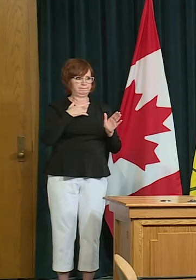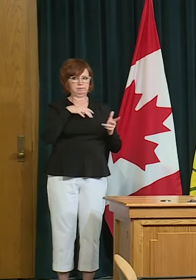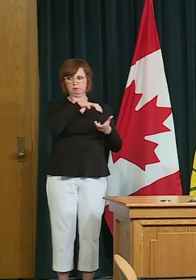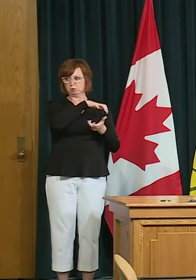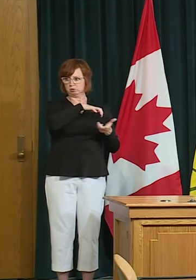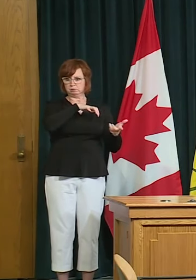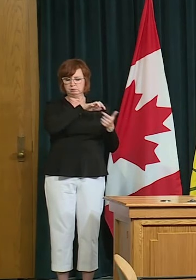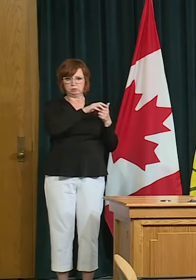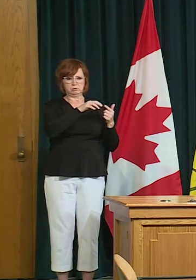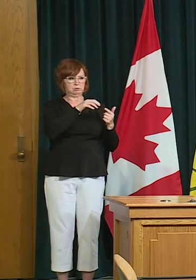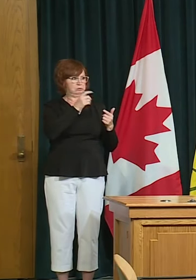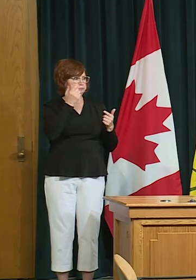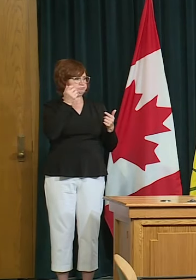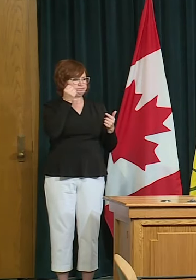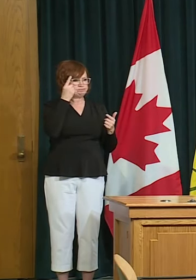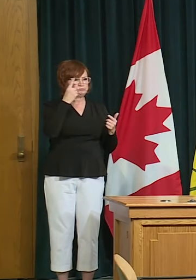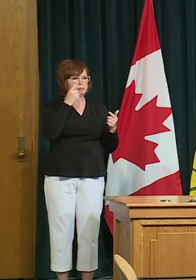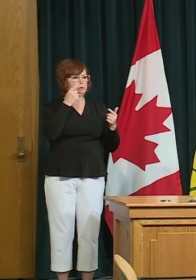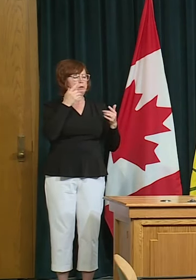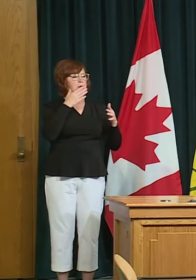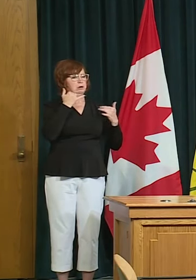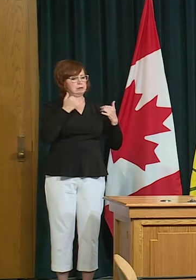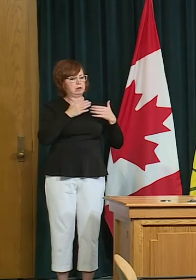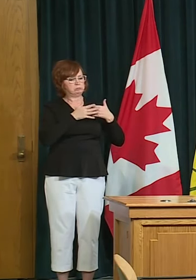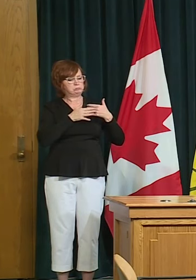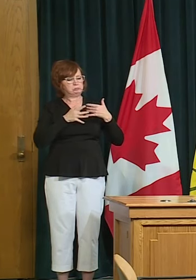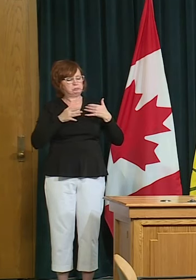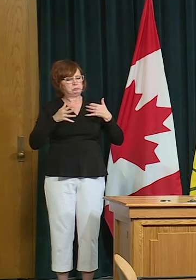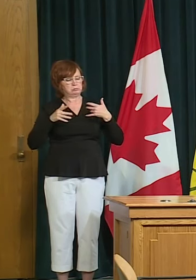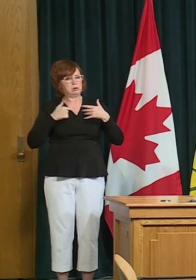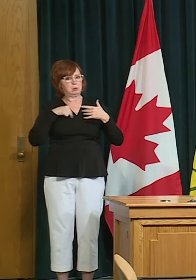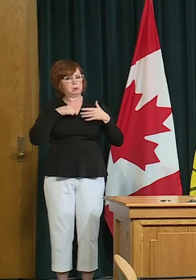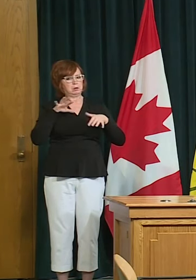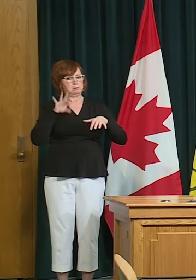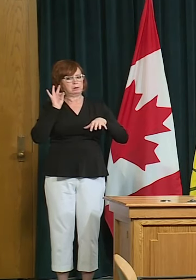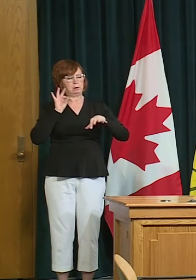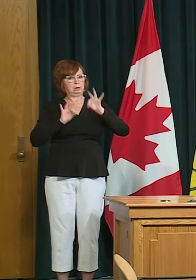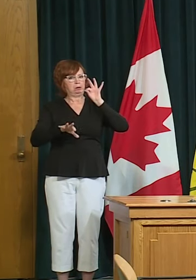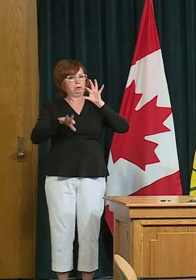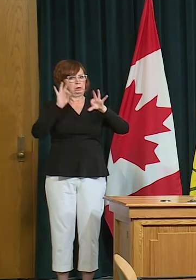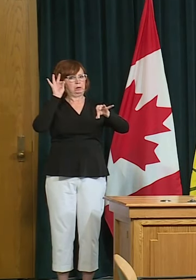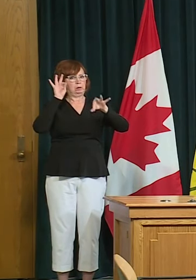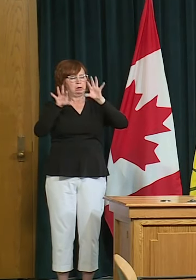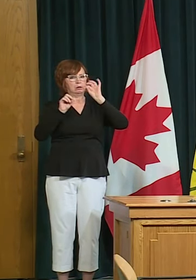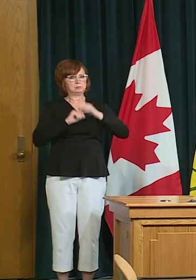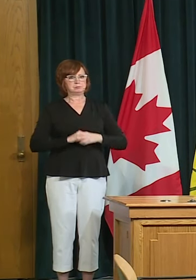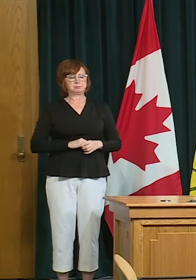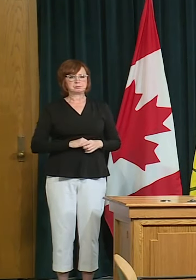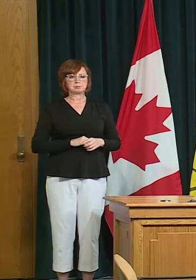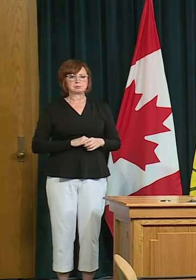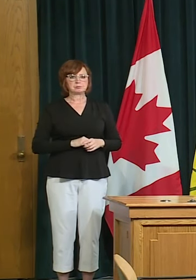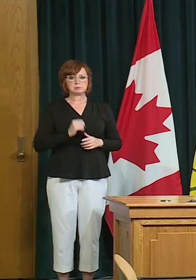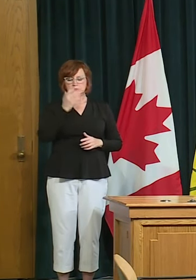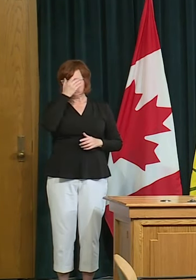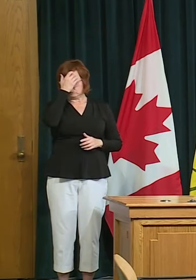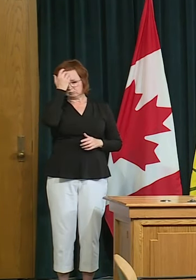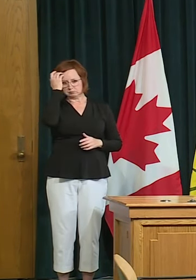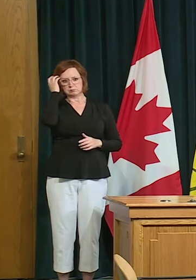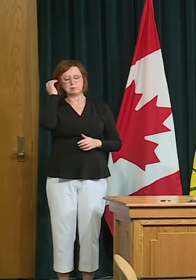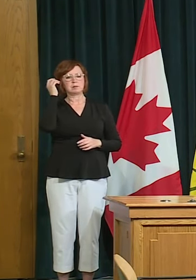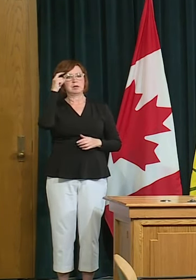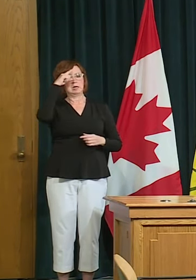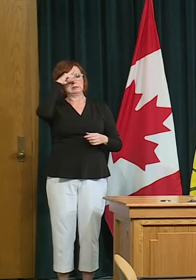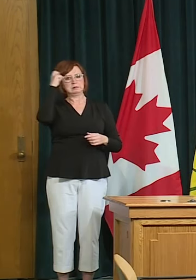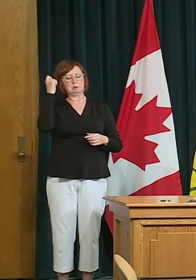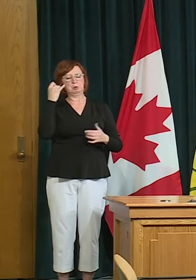that at a fundamental level in our work environments so that if and when we do see an increase in transmission for the most